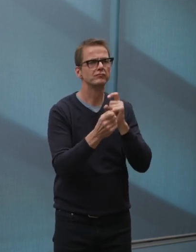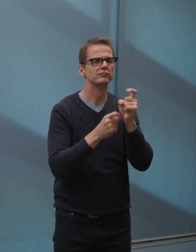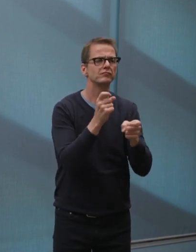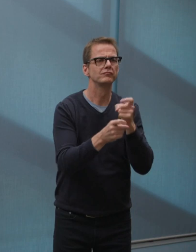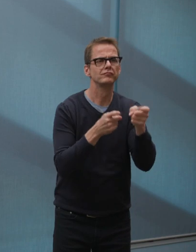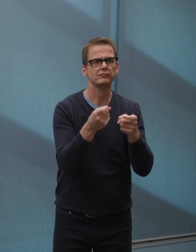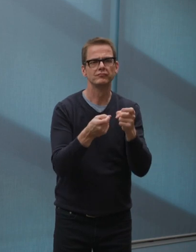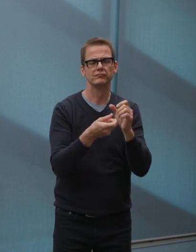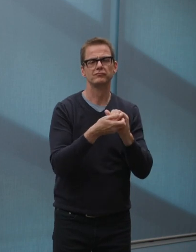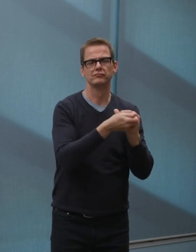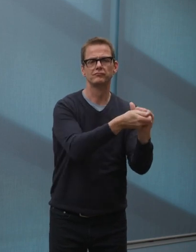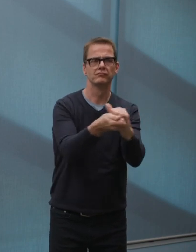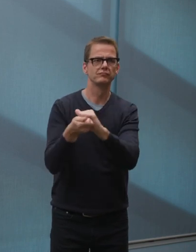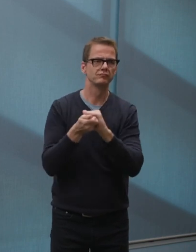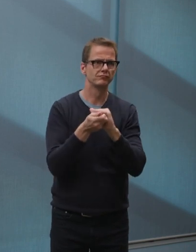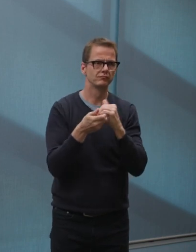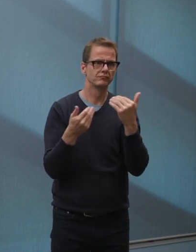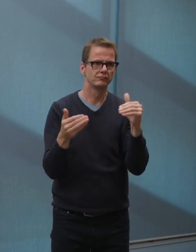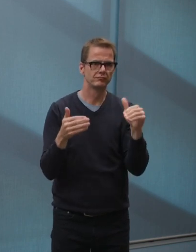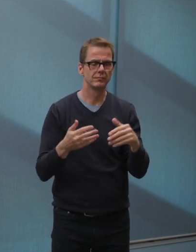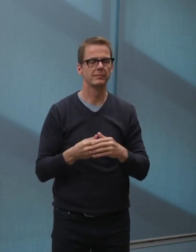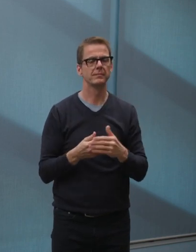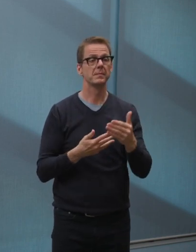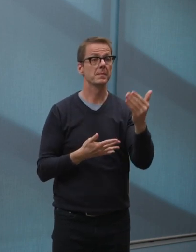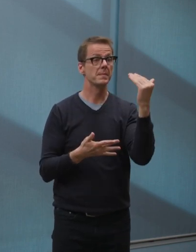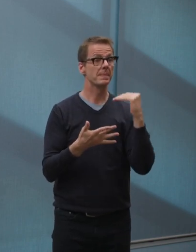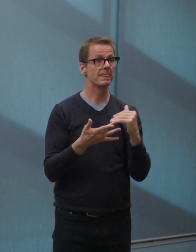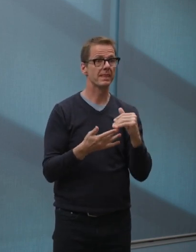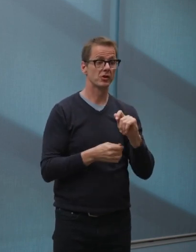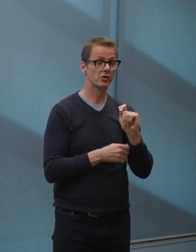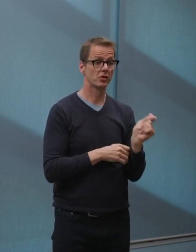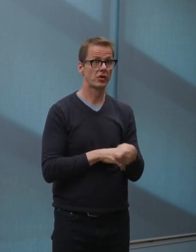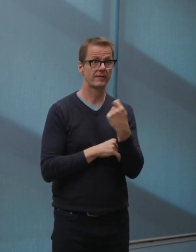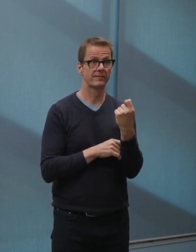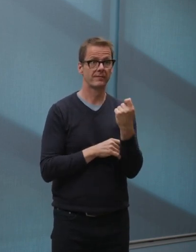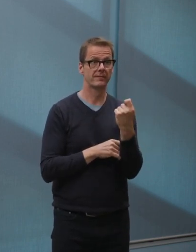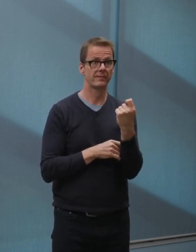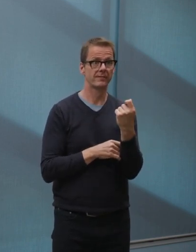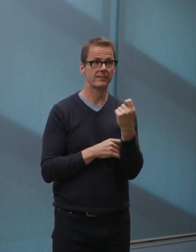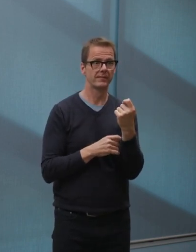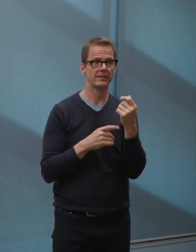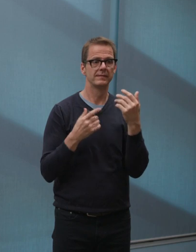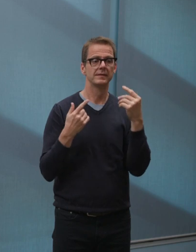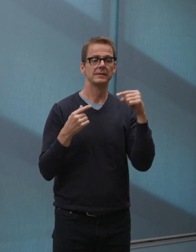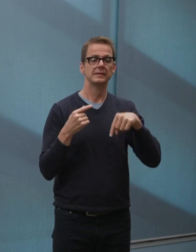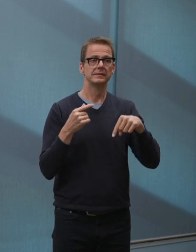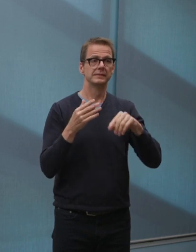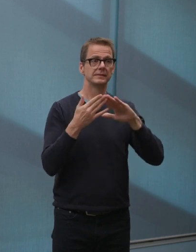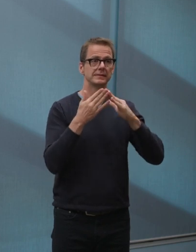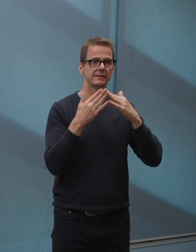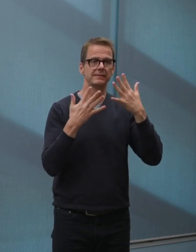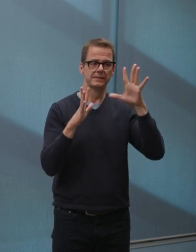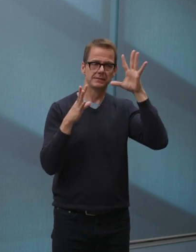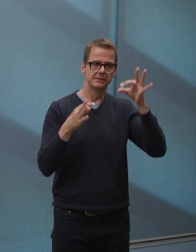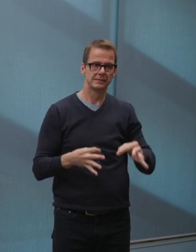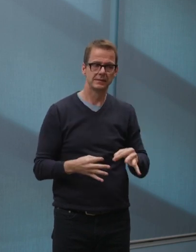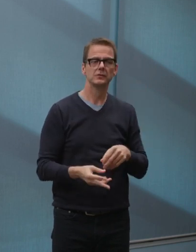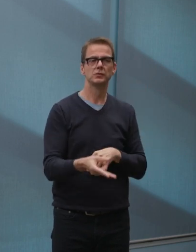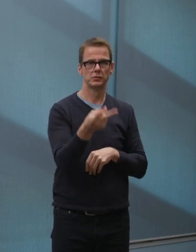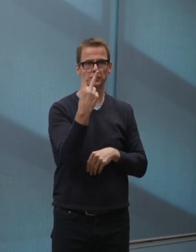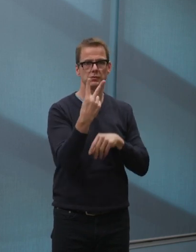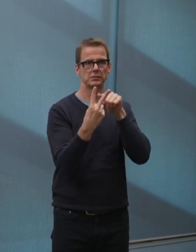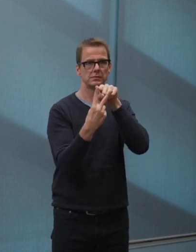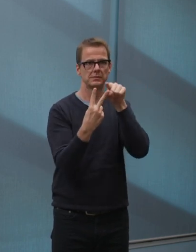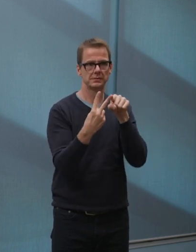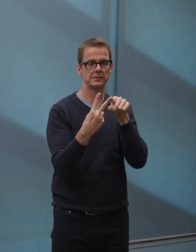courses. Victoria and Riverside will be opening on Monday, May 11th. Due to financial implications of COVID-19,